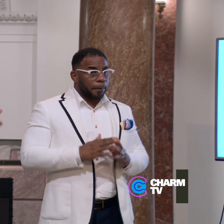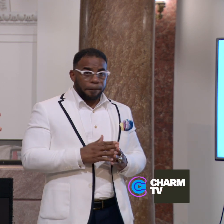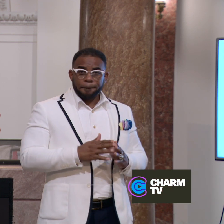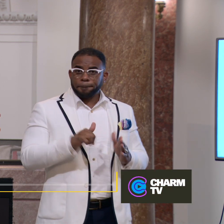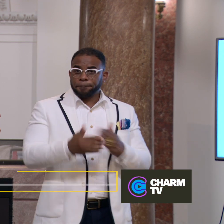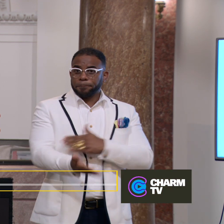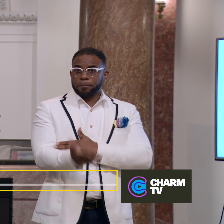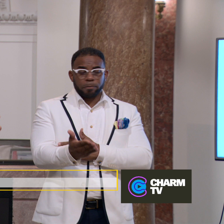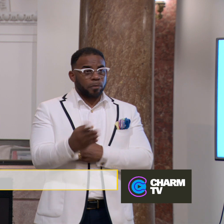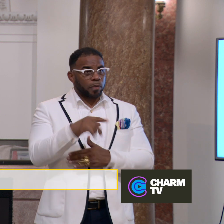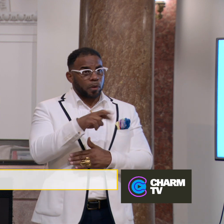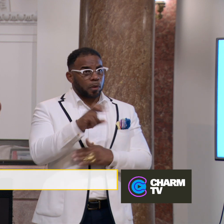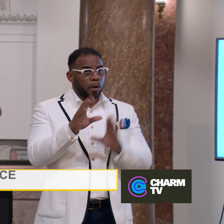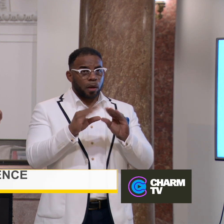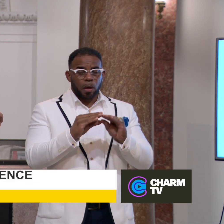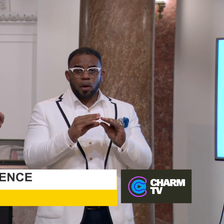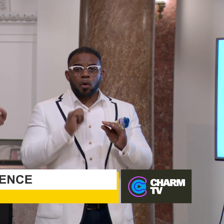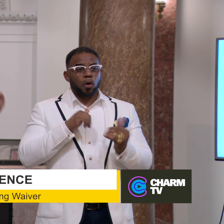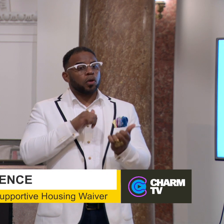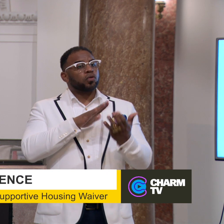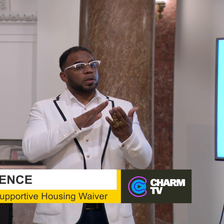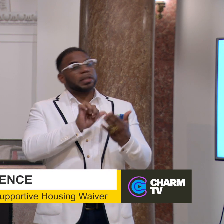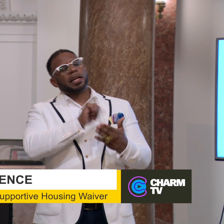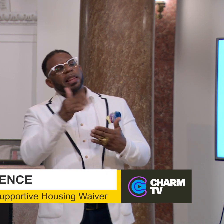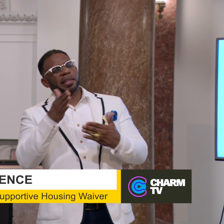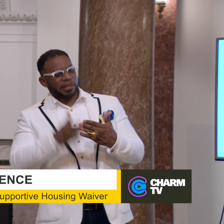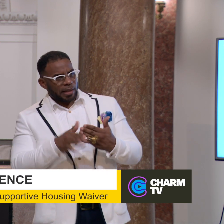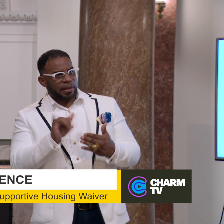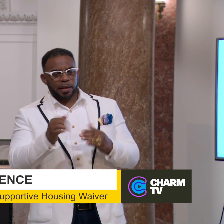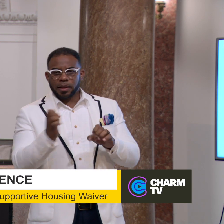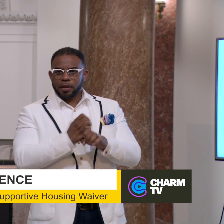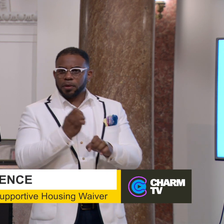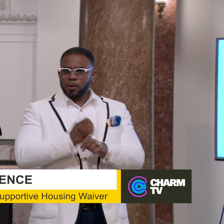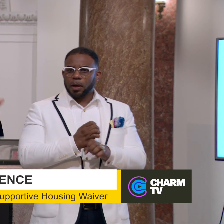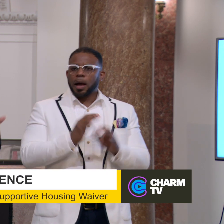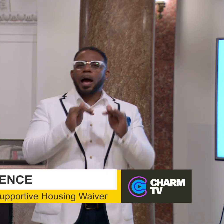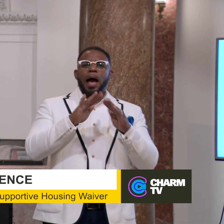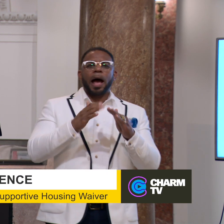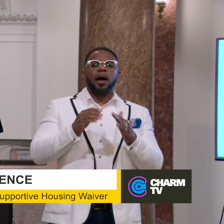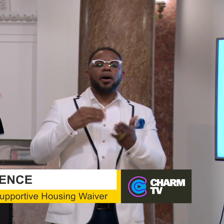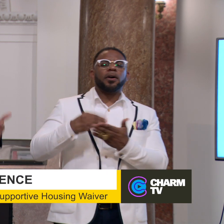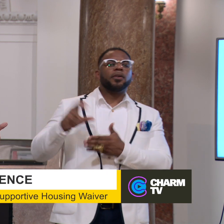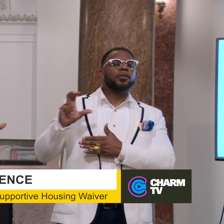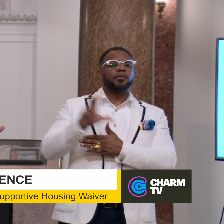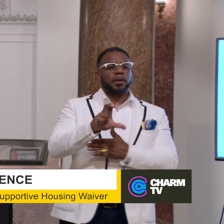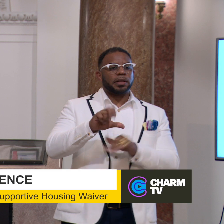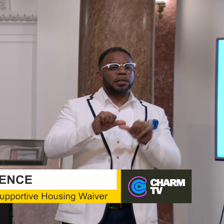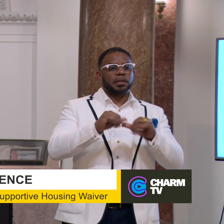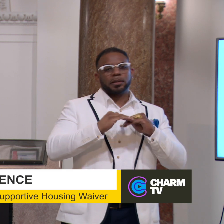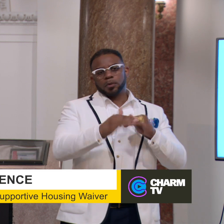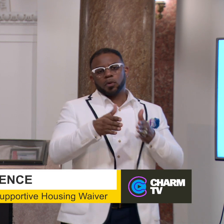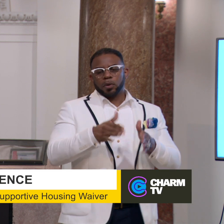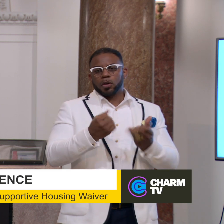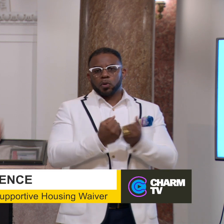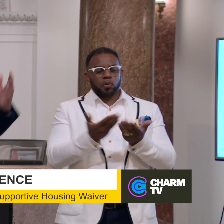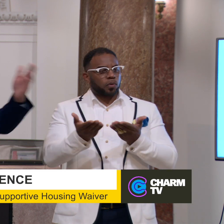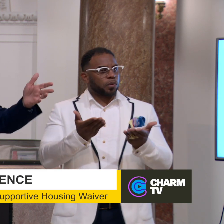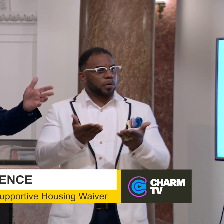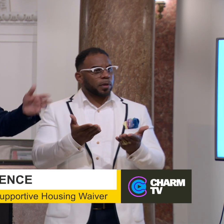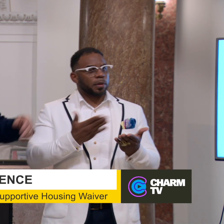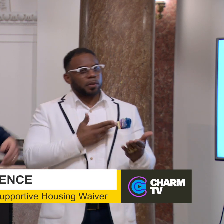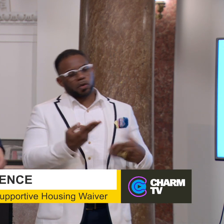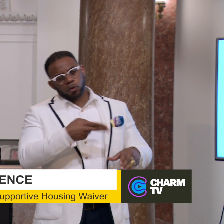And this morning's press conference, where we're addressing the other side of that equation, how to fund in a sustainable way, the supportive services.